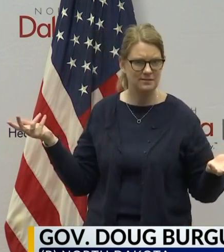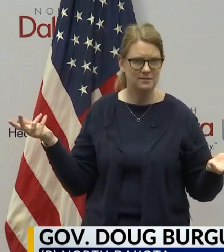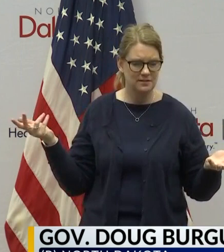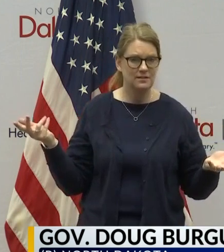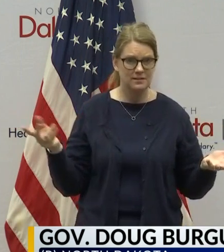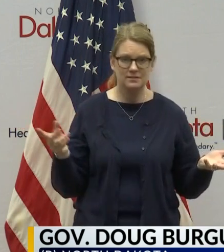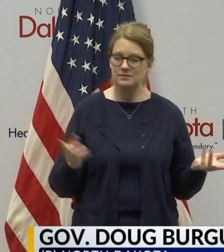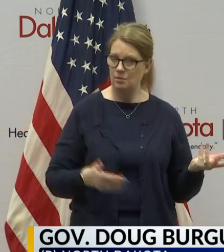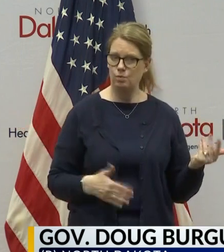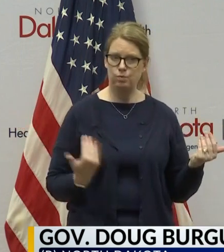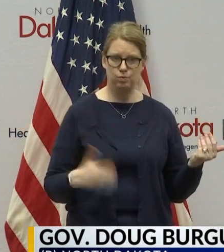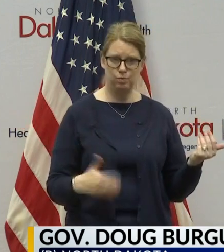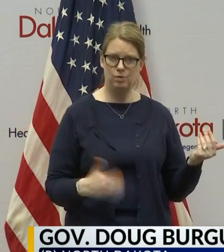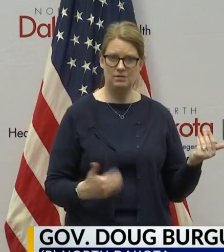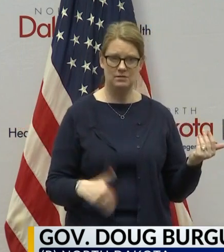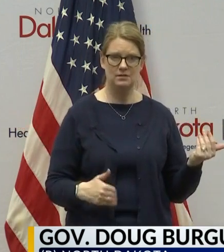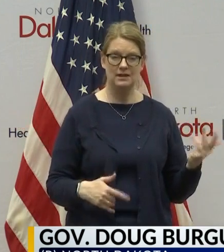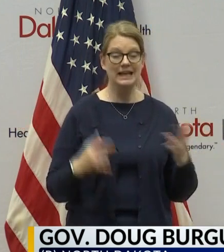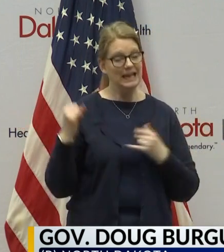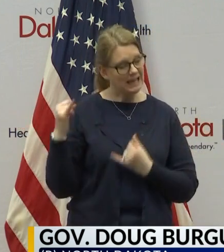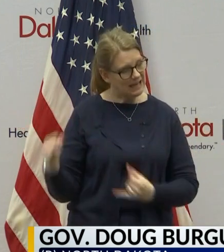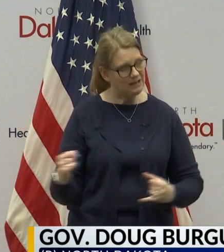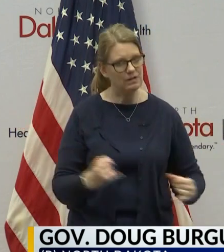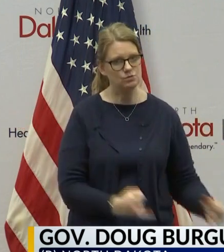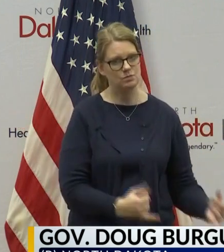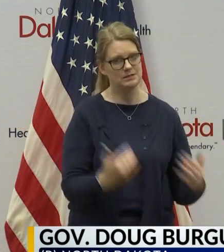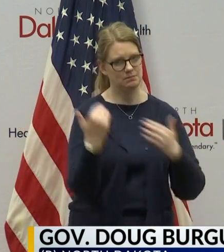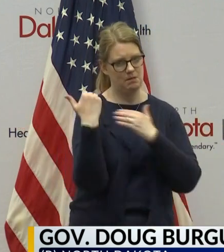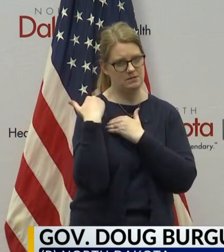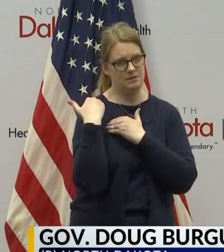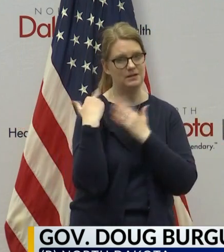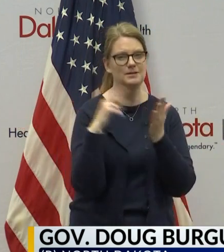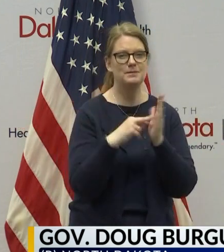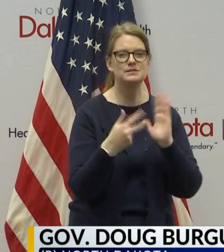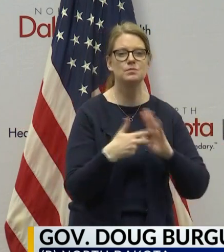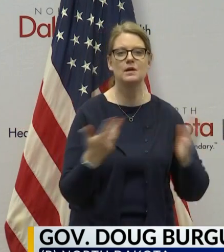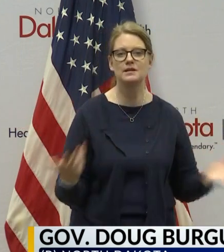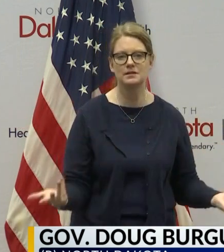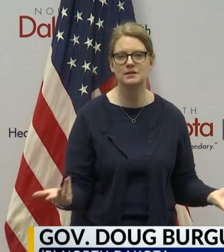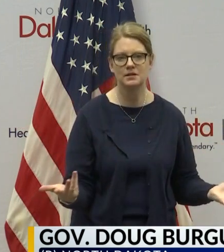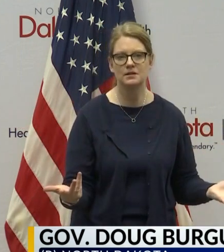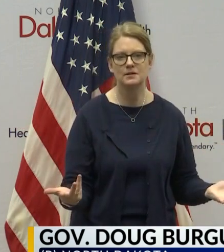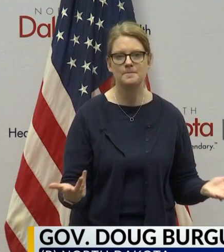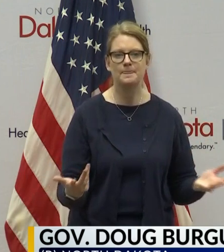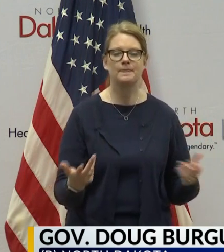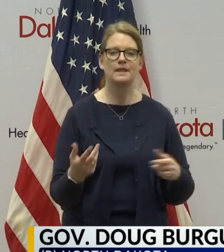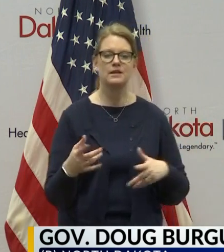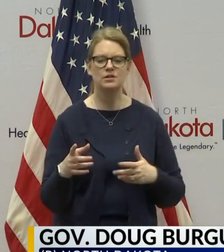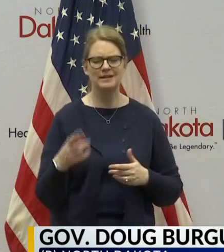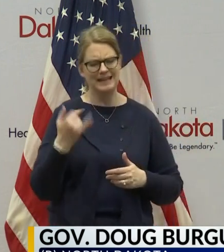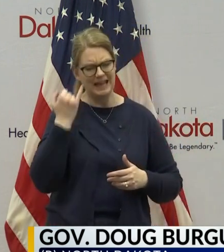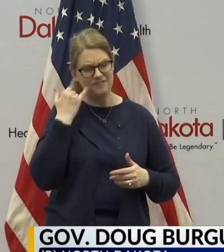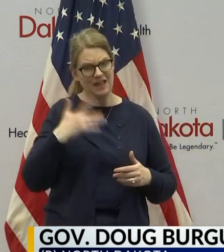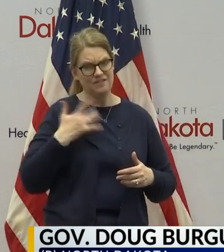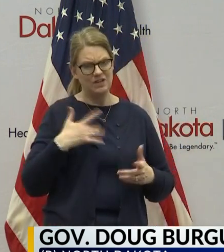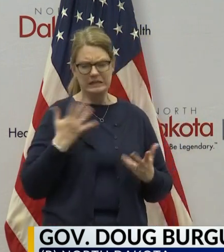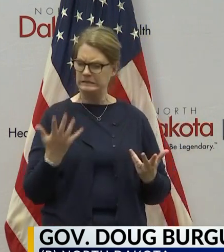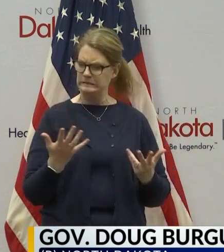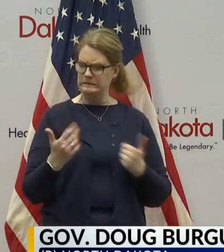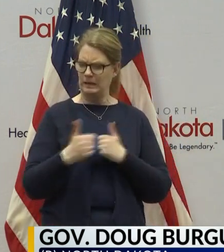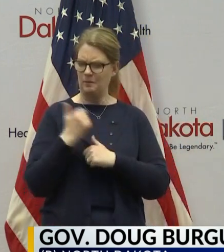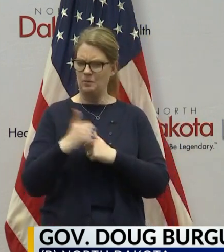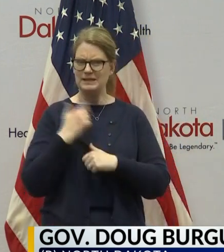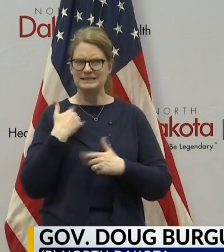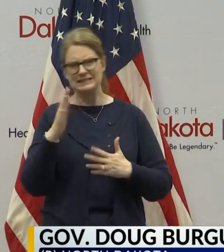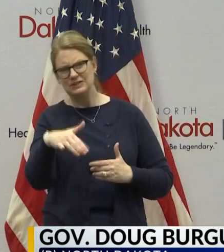Again, this is about, you know, individual responsibility means, you know, employees speaking up if they think they're at risk. It means business